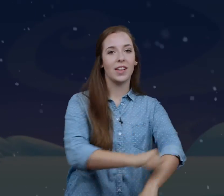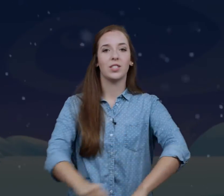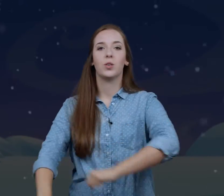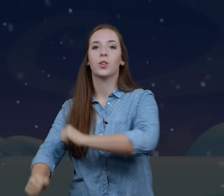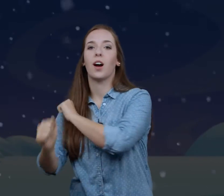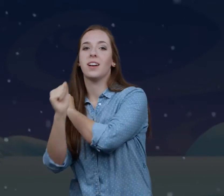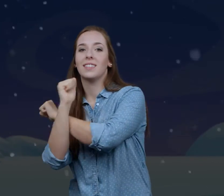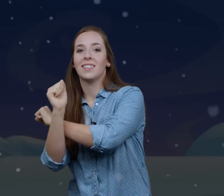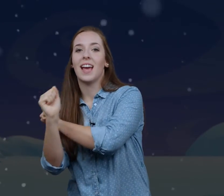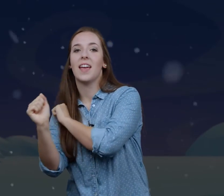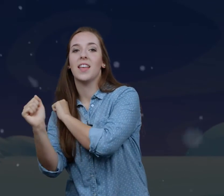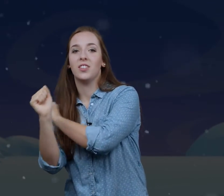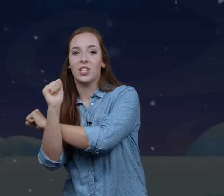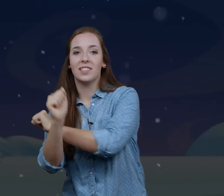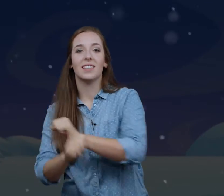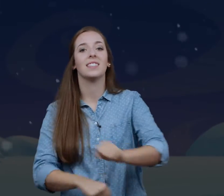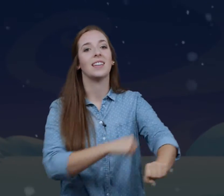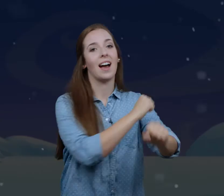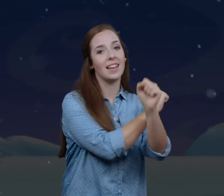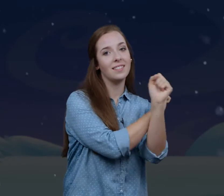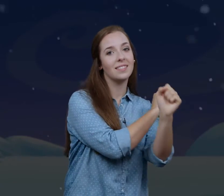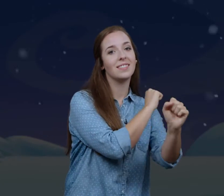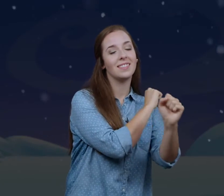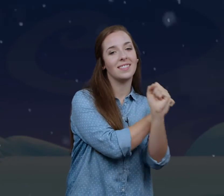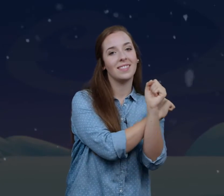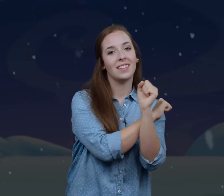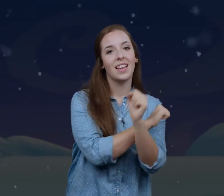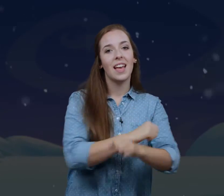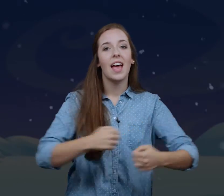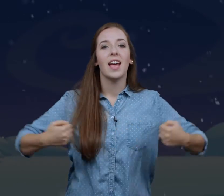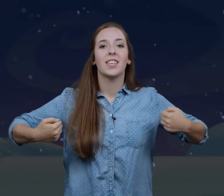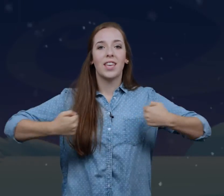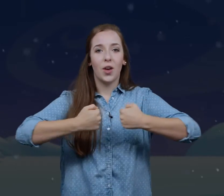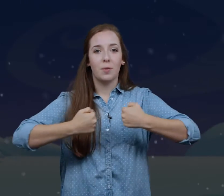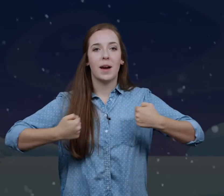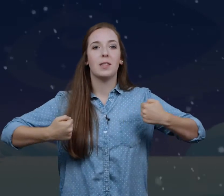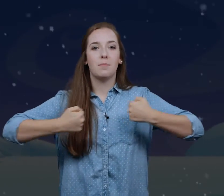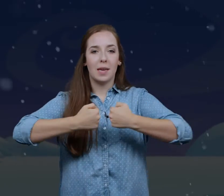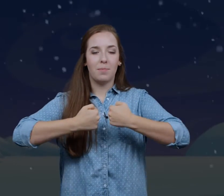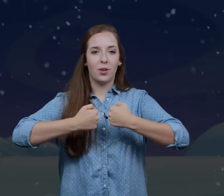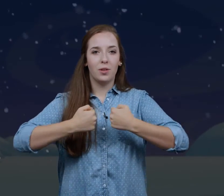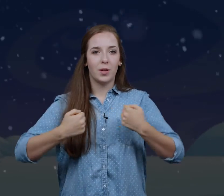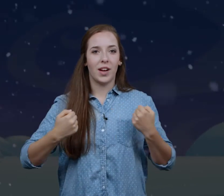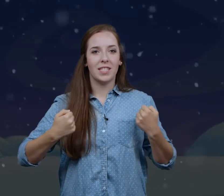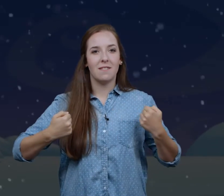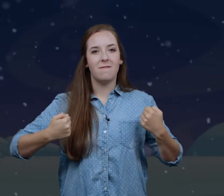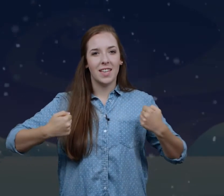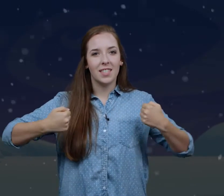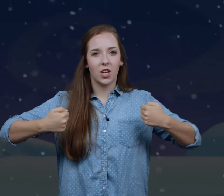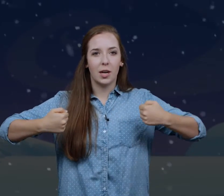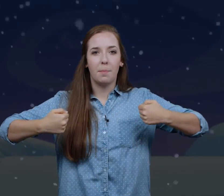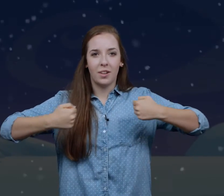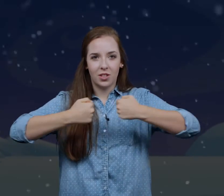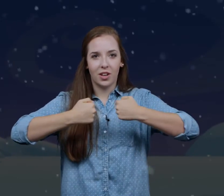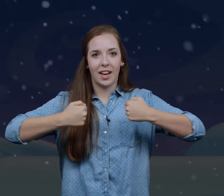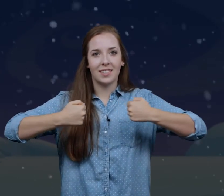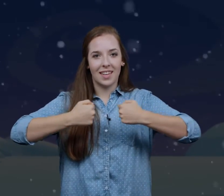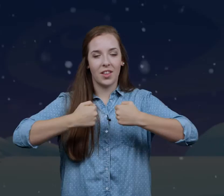hands into a cross. And then Jesus died. Killed by the people. Put your hands in fists. Like you're going to punch your hands together.